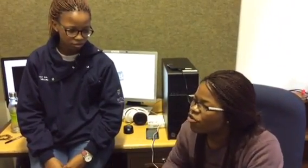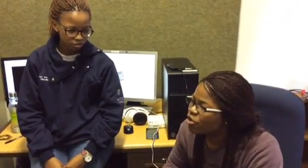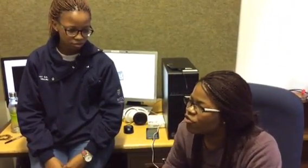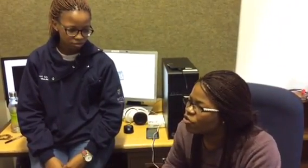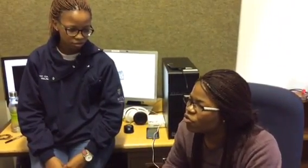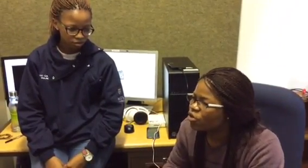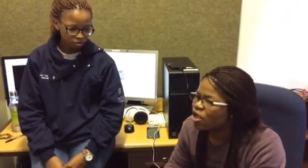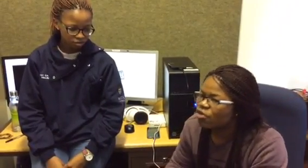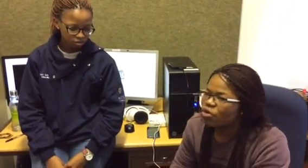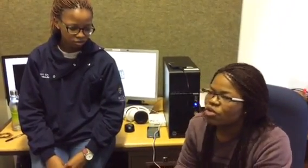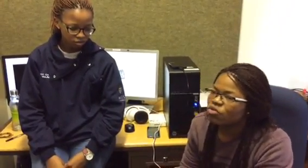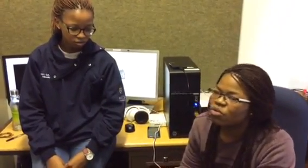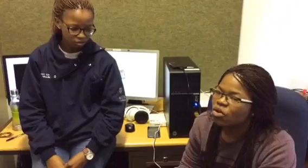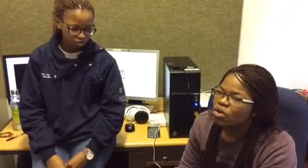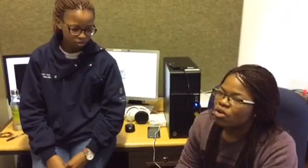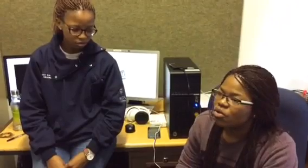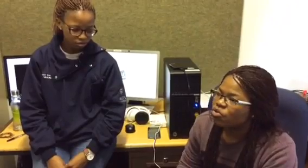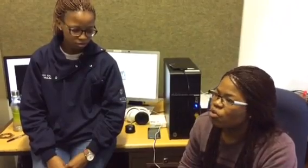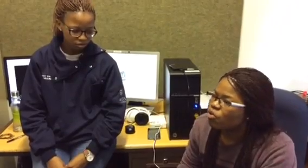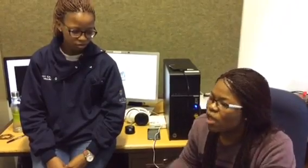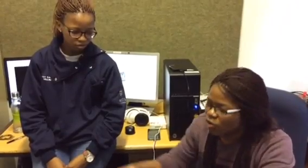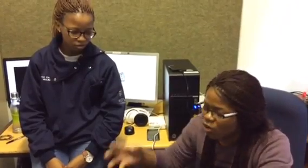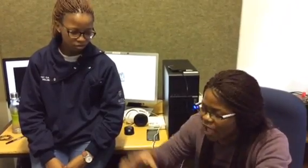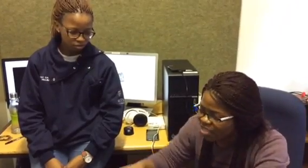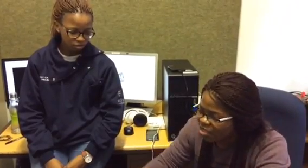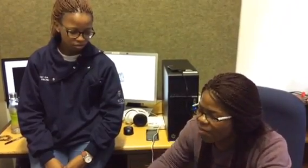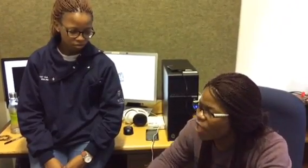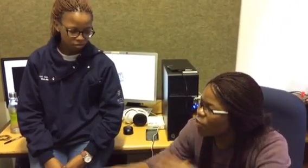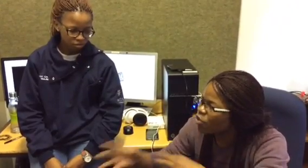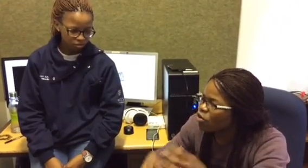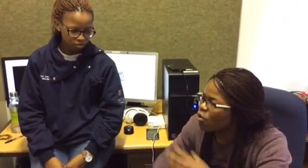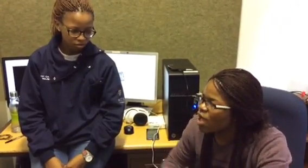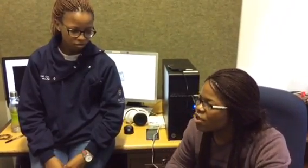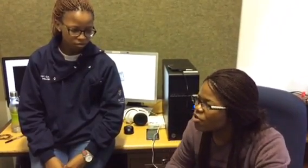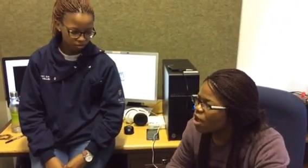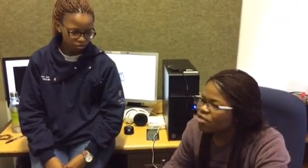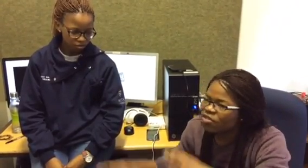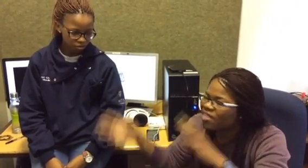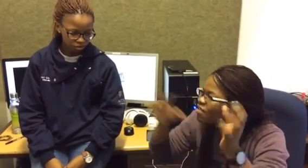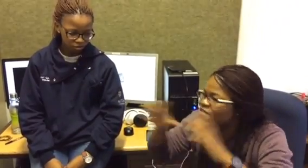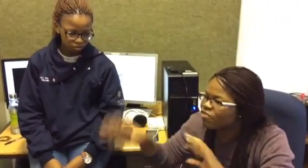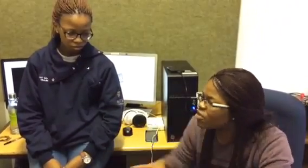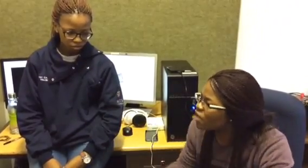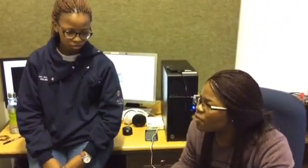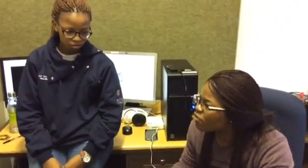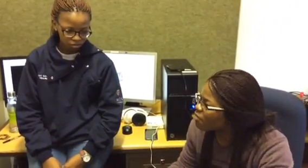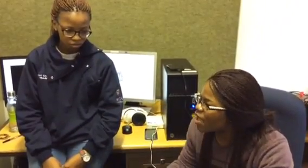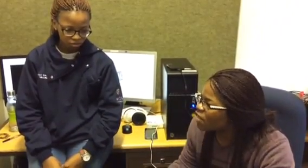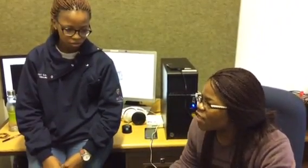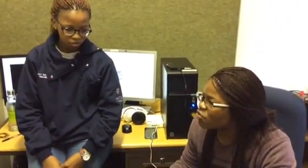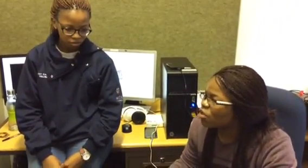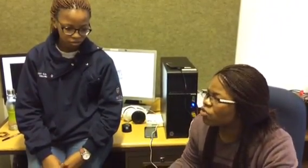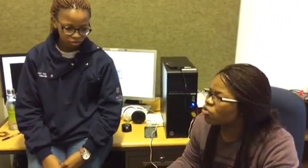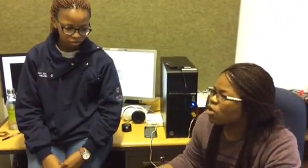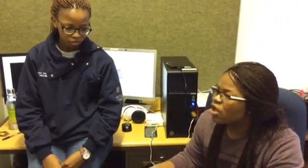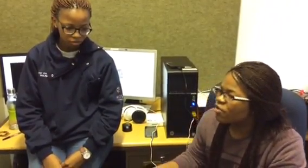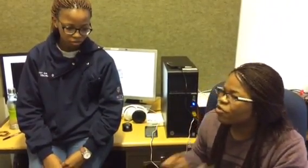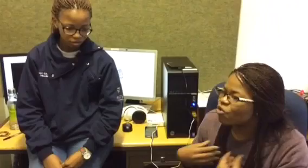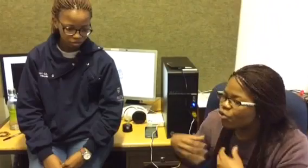geologist so you can go into so you can go at the mine where you go underground see there's different types of mines as well so if you know